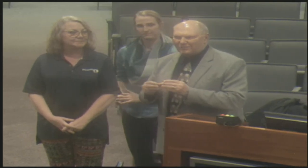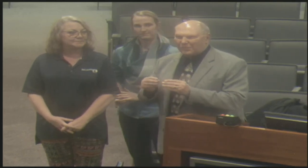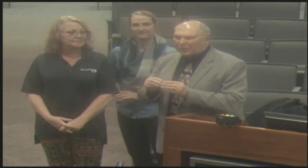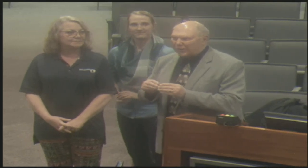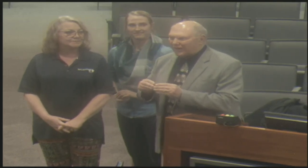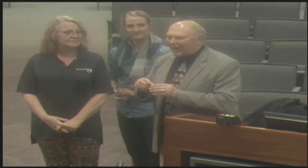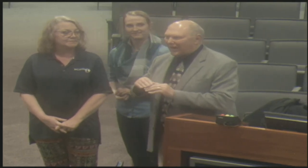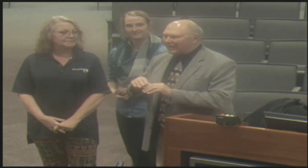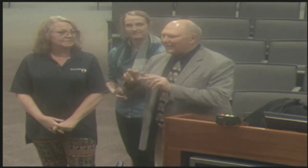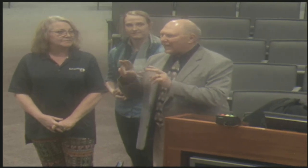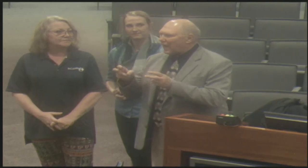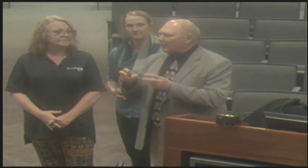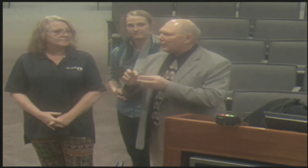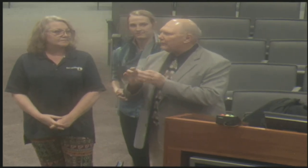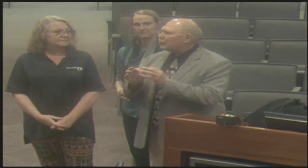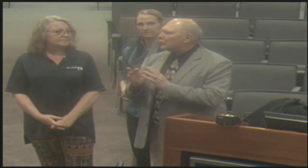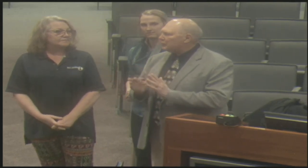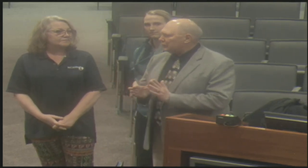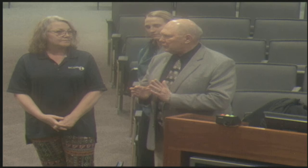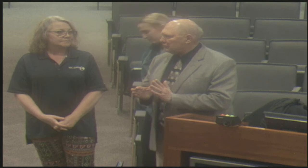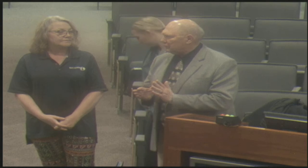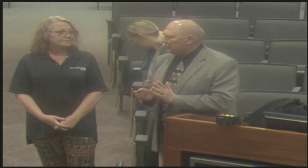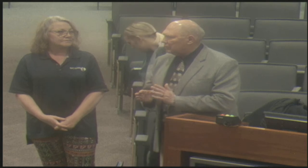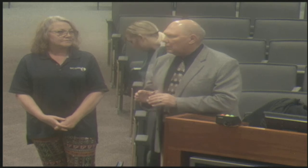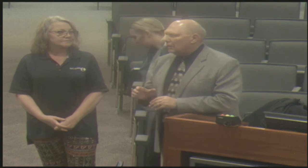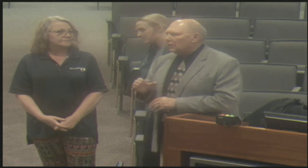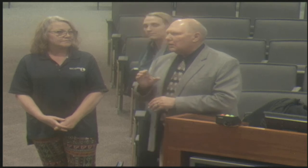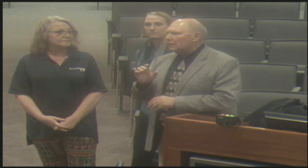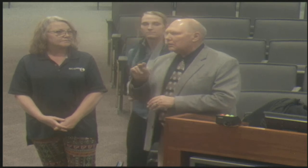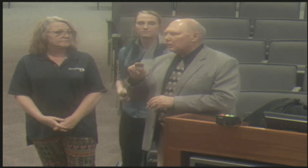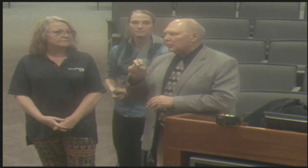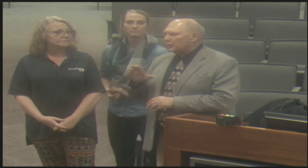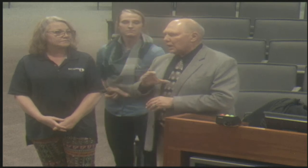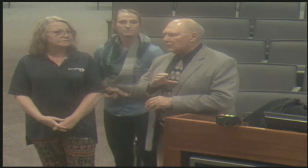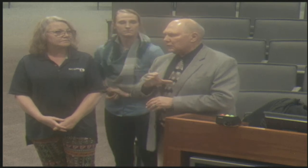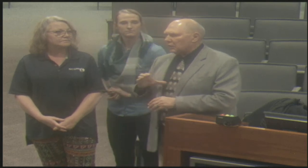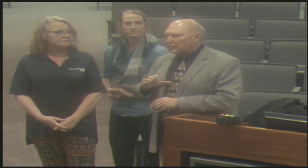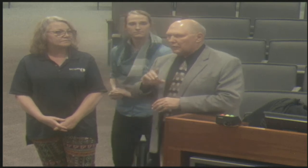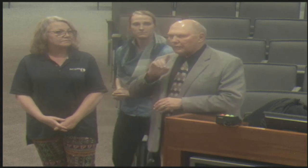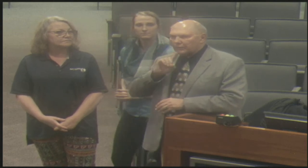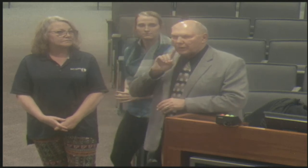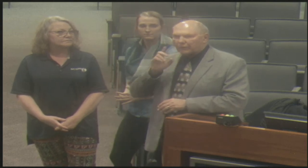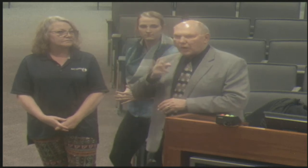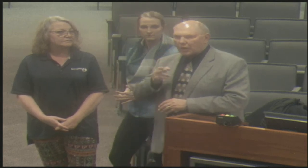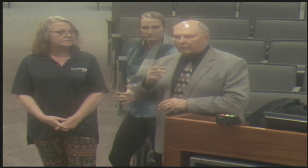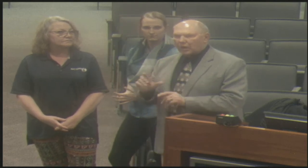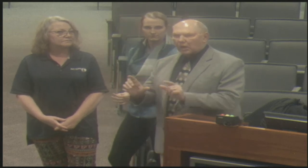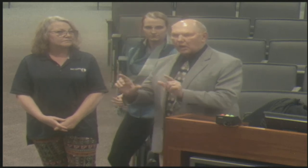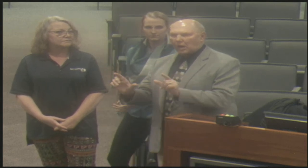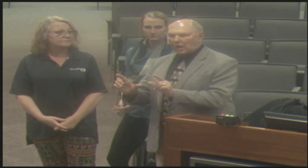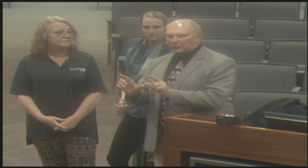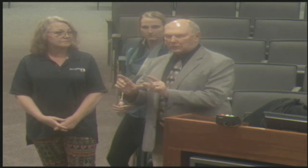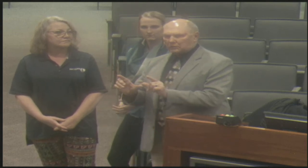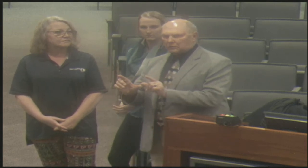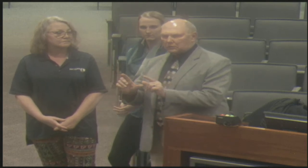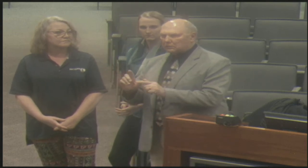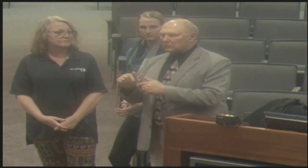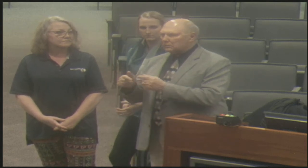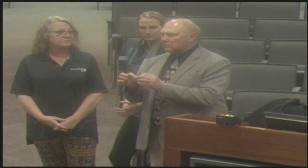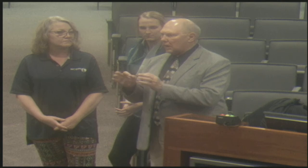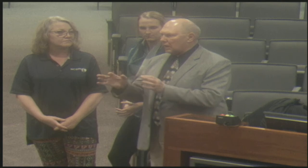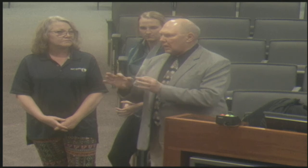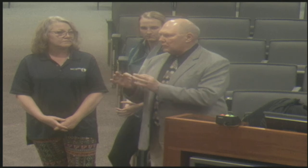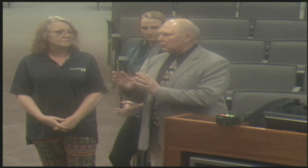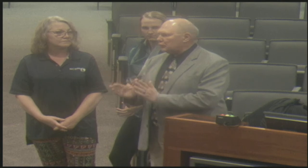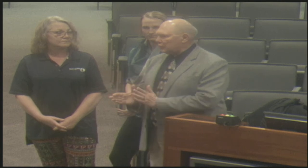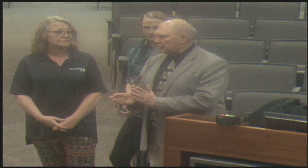And I would like to add a little bit more on this particular topic of interpreters. Uh, the Nebraska Commission for the Deaf and Hard of